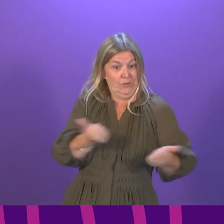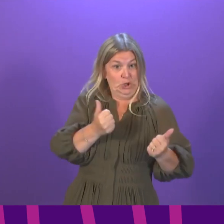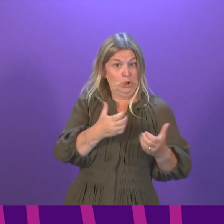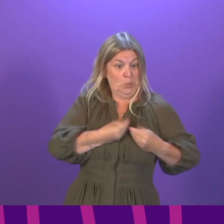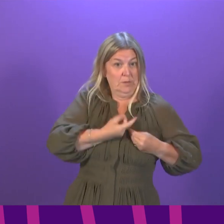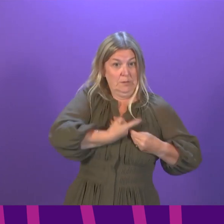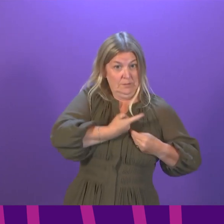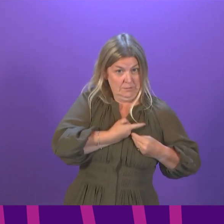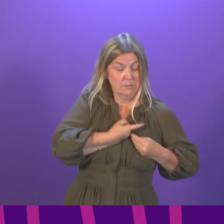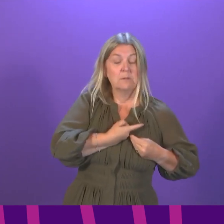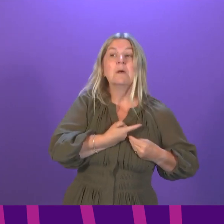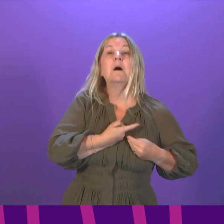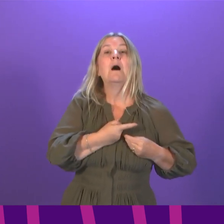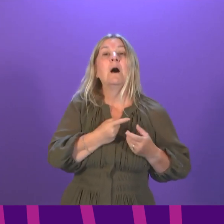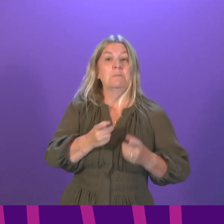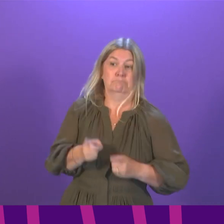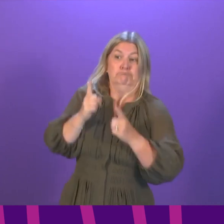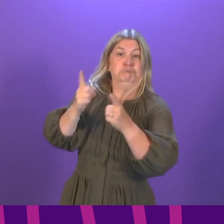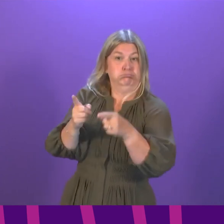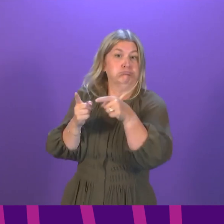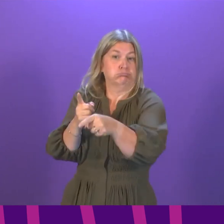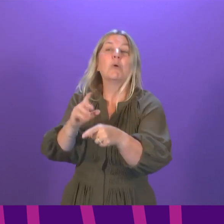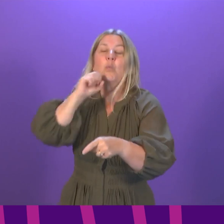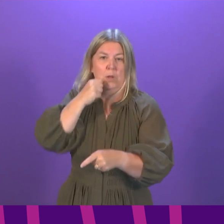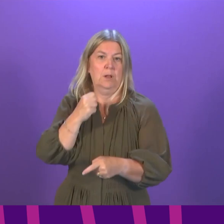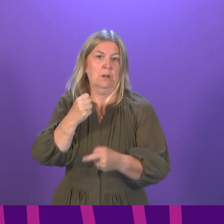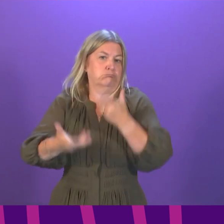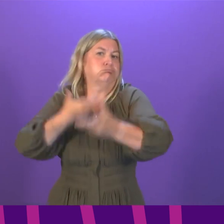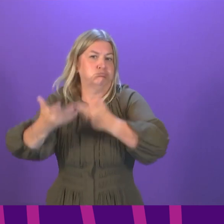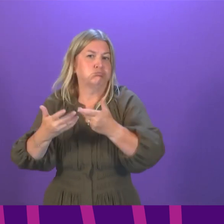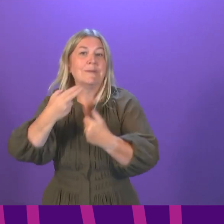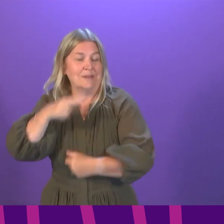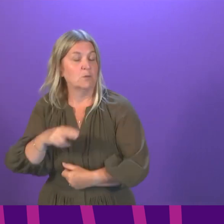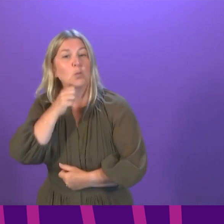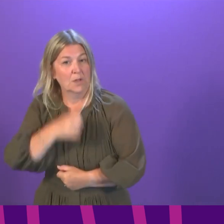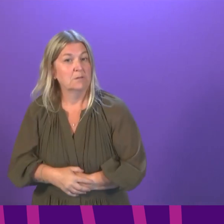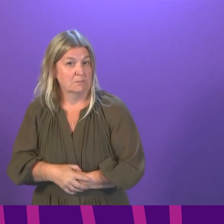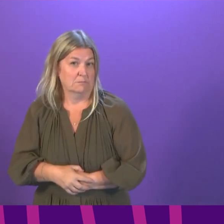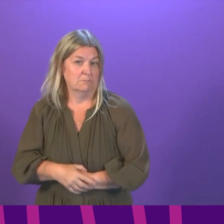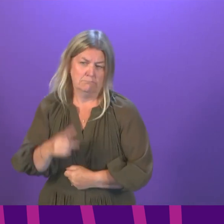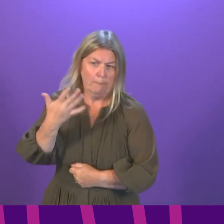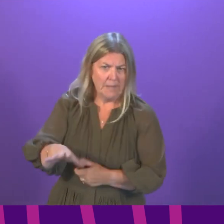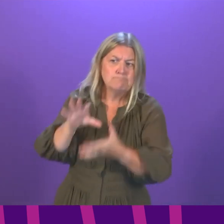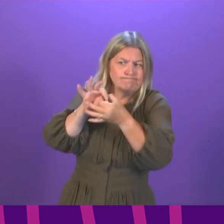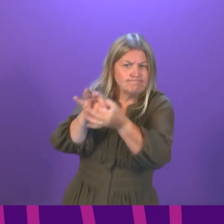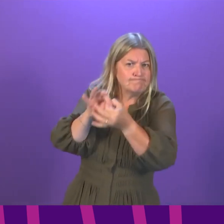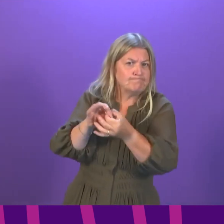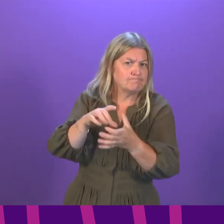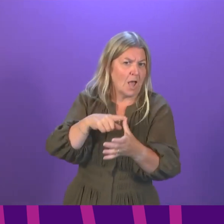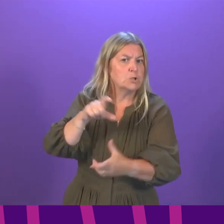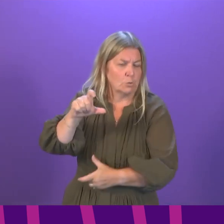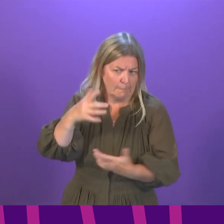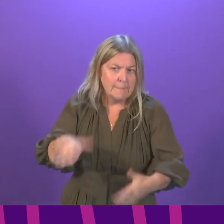taking this statement. Angela was appointed by me, as all ministers are, and she reports directly to me. I will continue